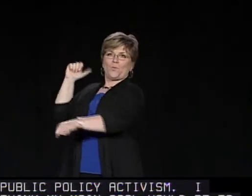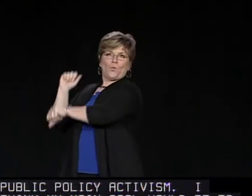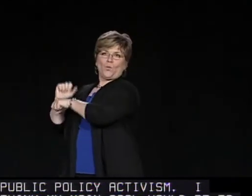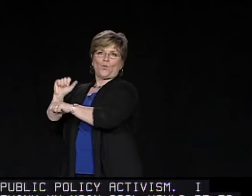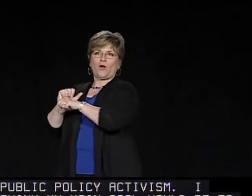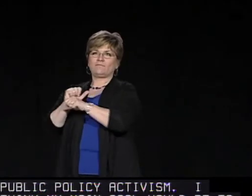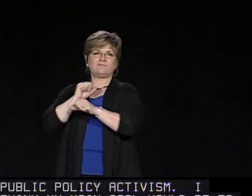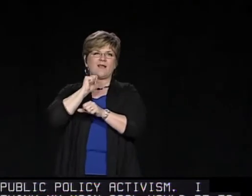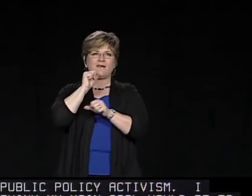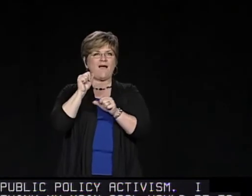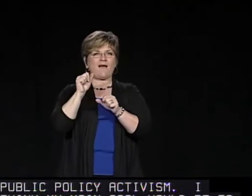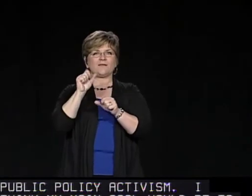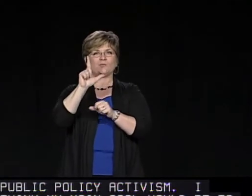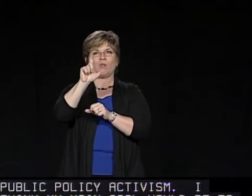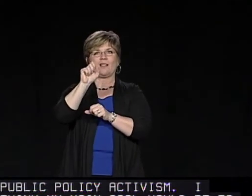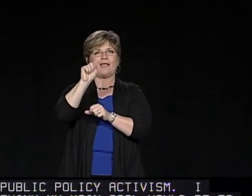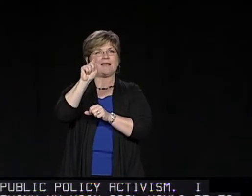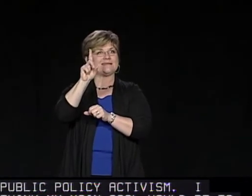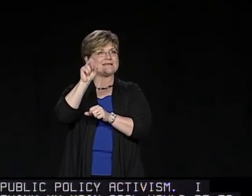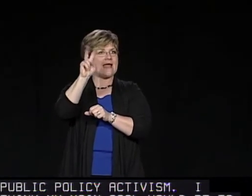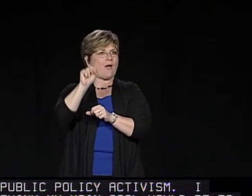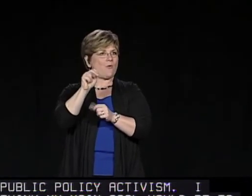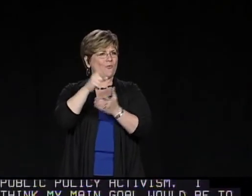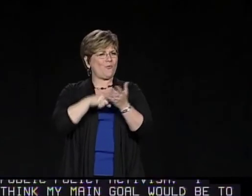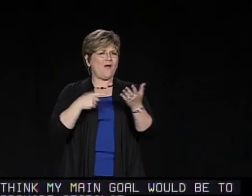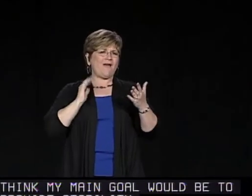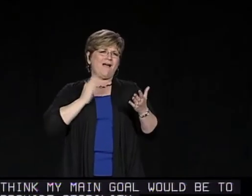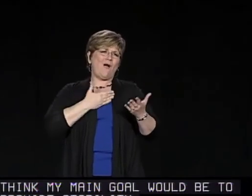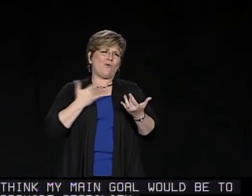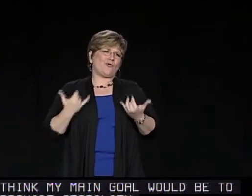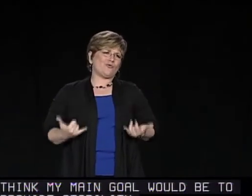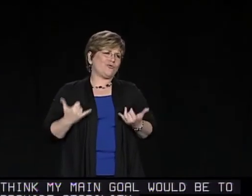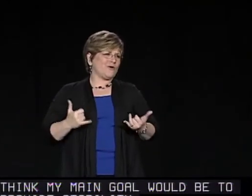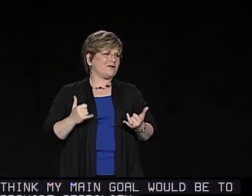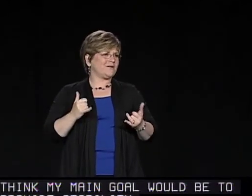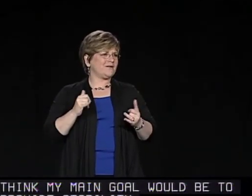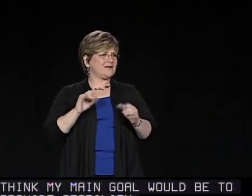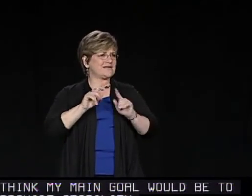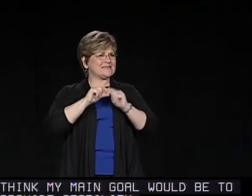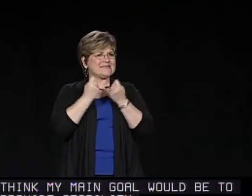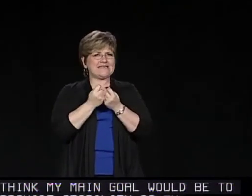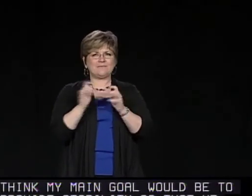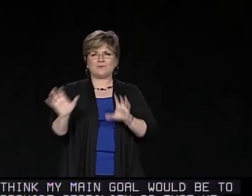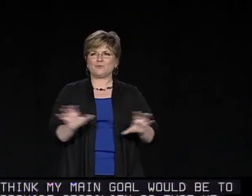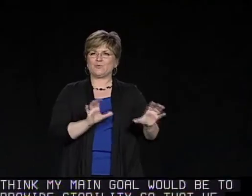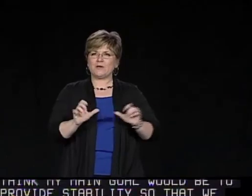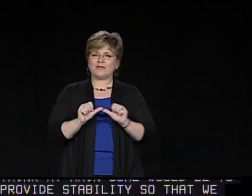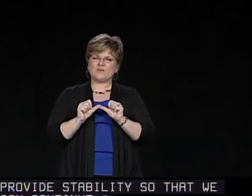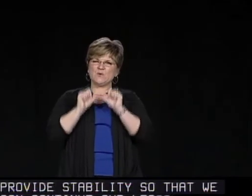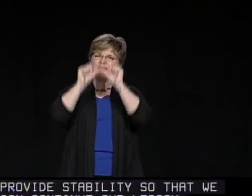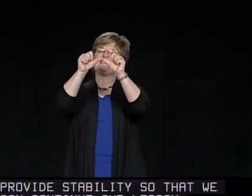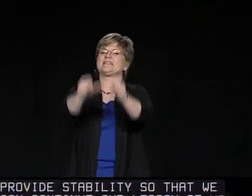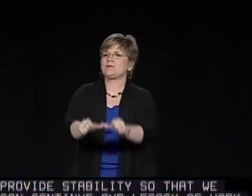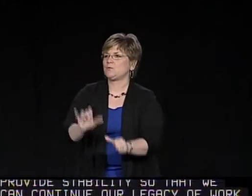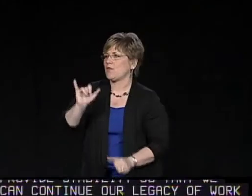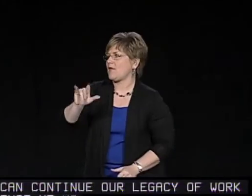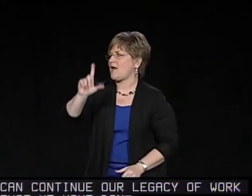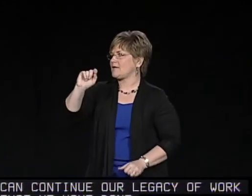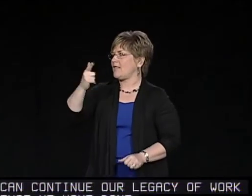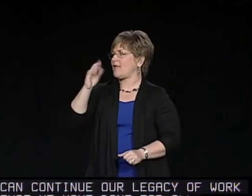our legacy of work that we have done for all of these years. And to continue the work